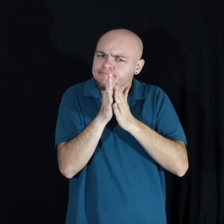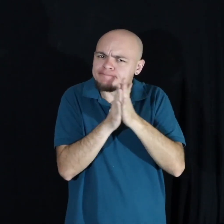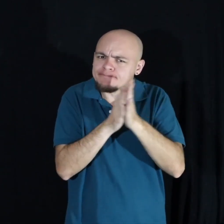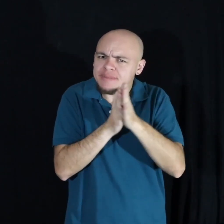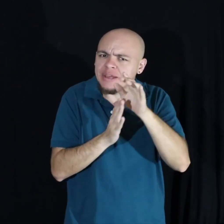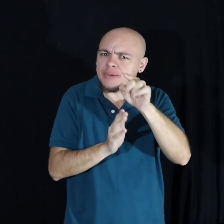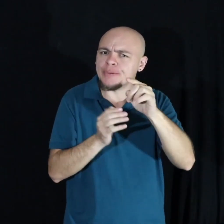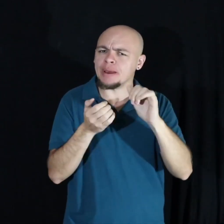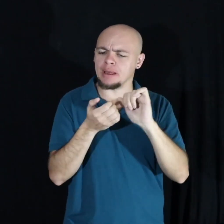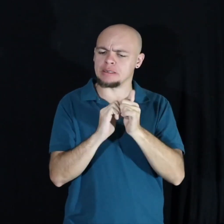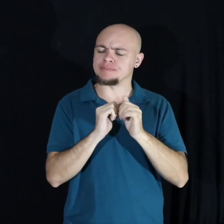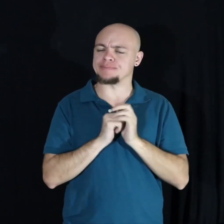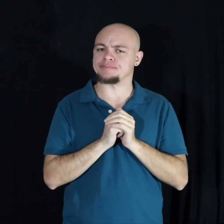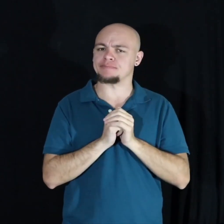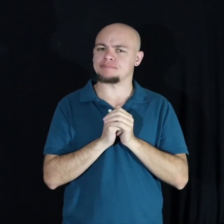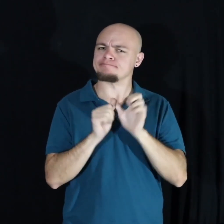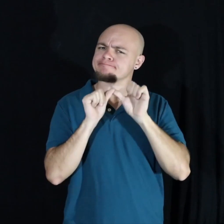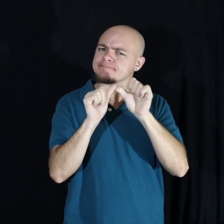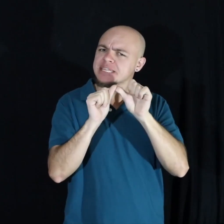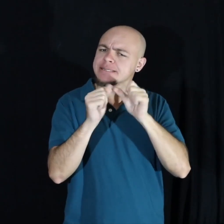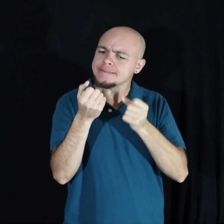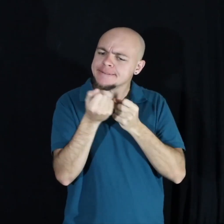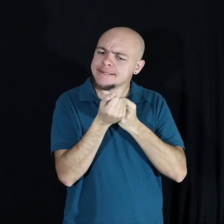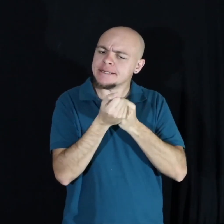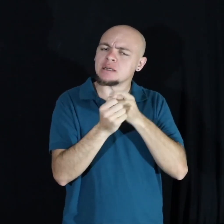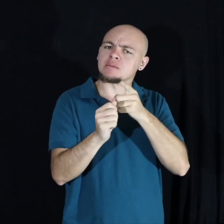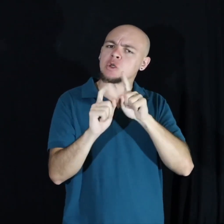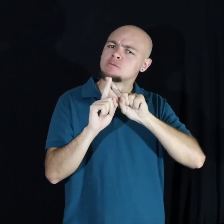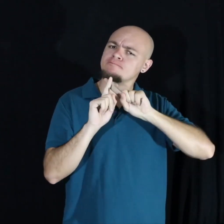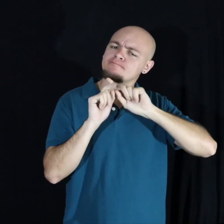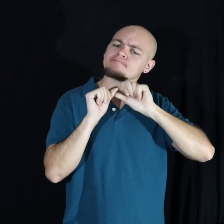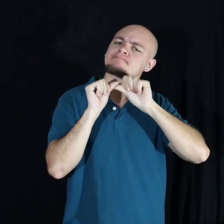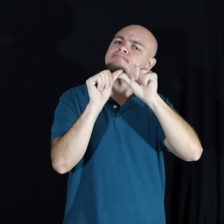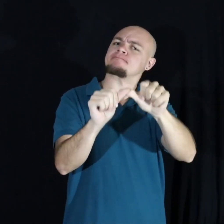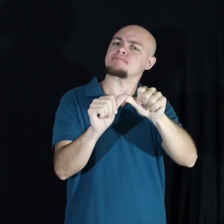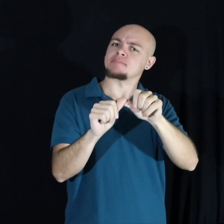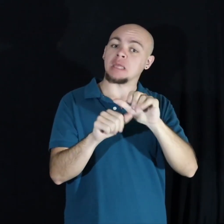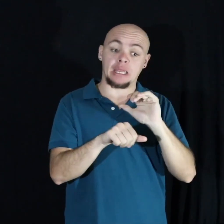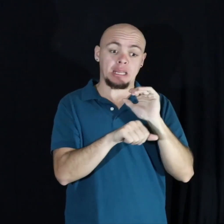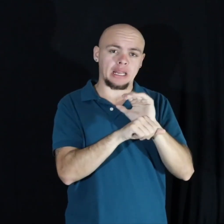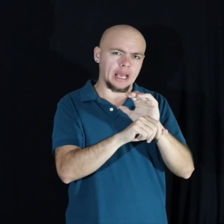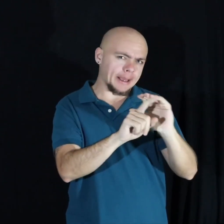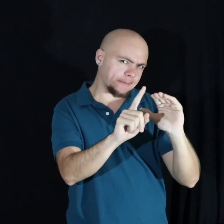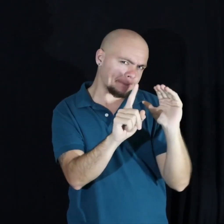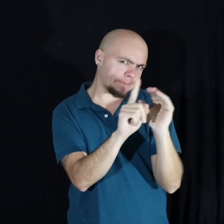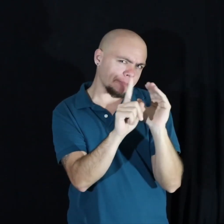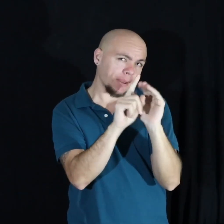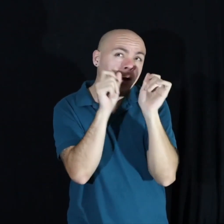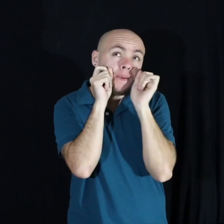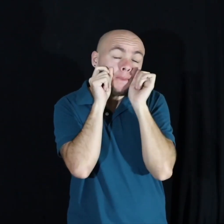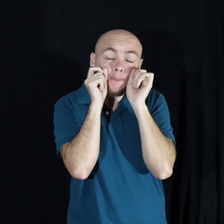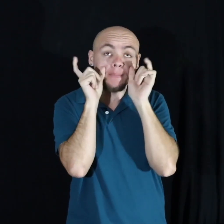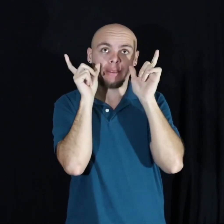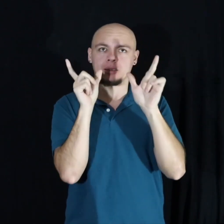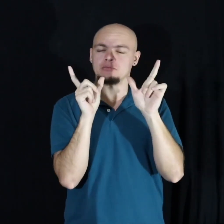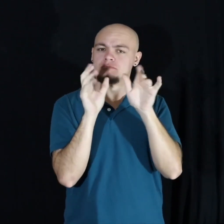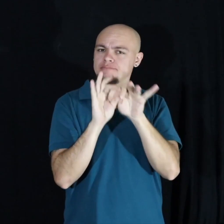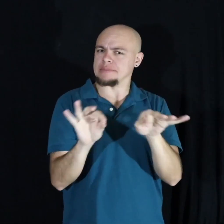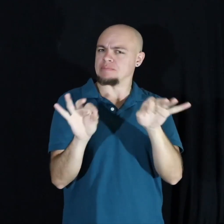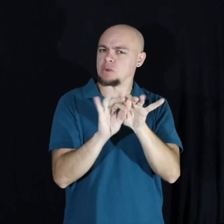What keeps you going? What wakes you up at night? More importantly,